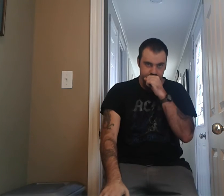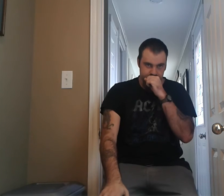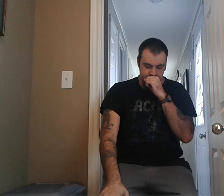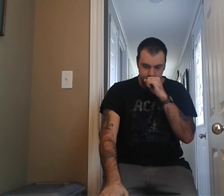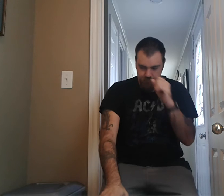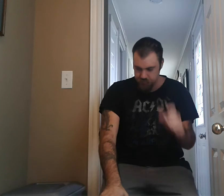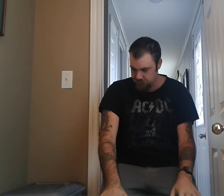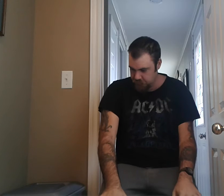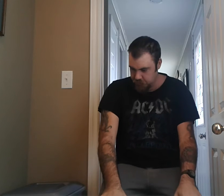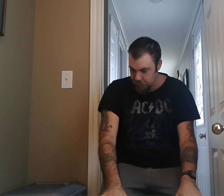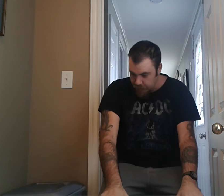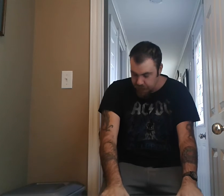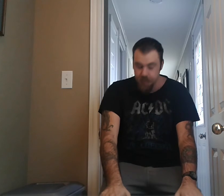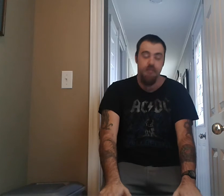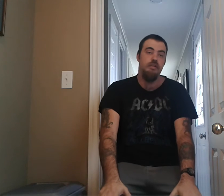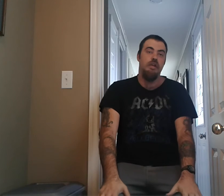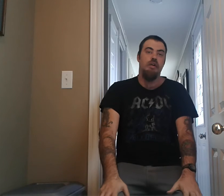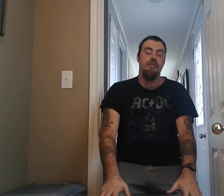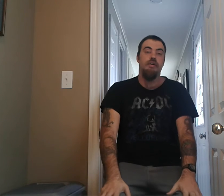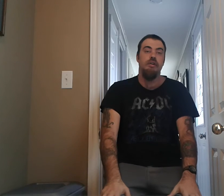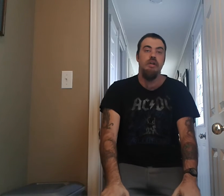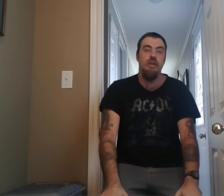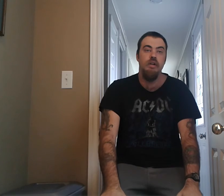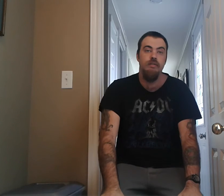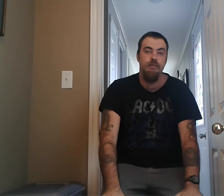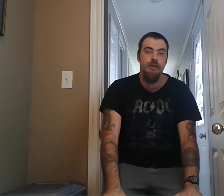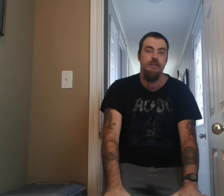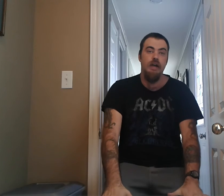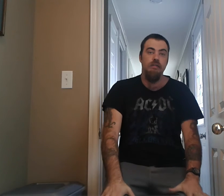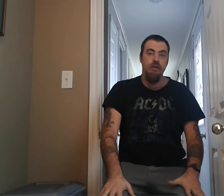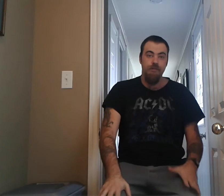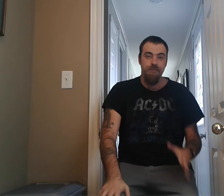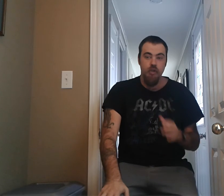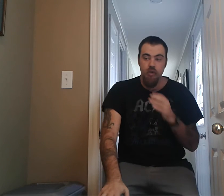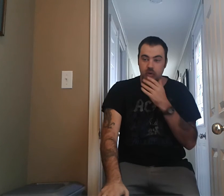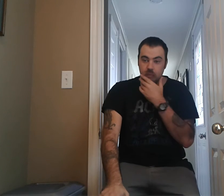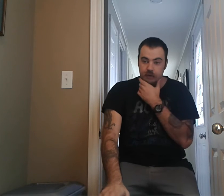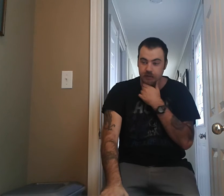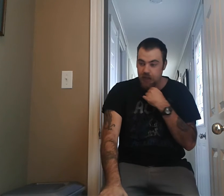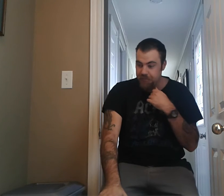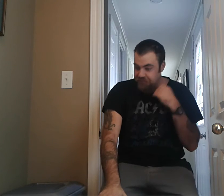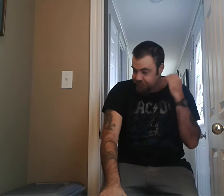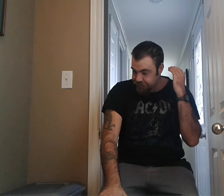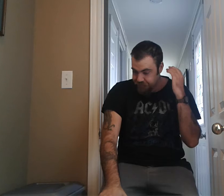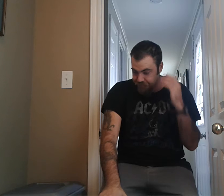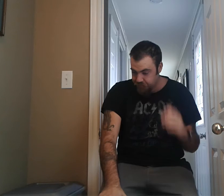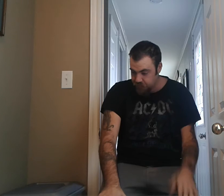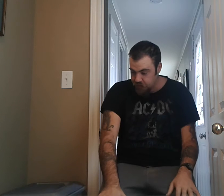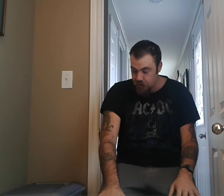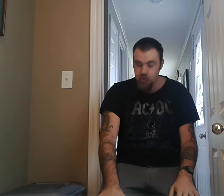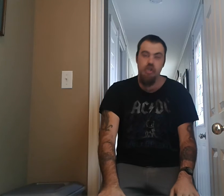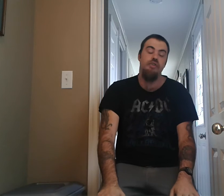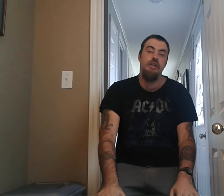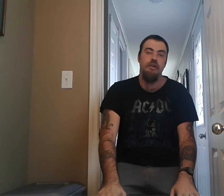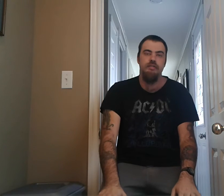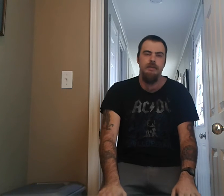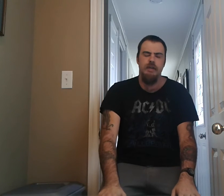Um, so man, this, you know, their fifth album, within two years they've been around,